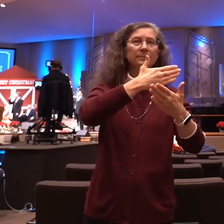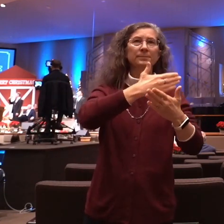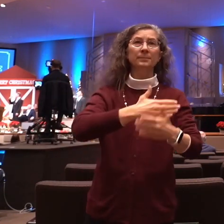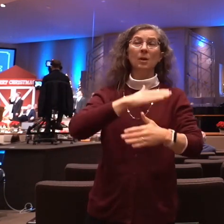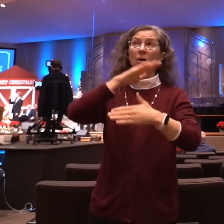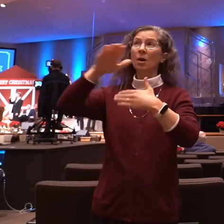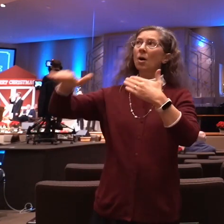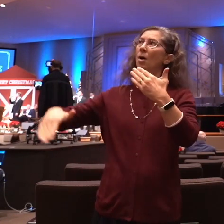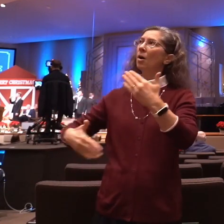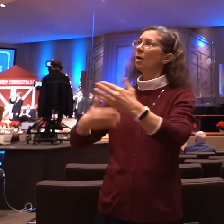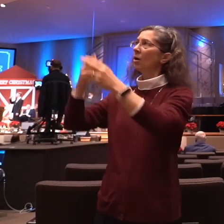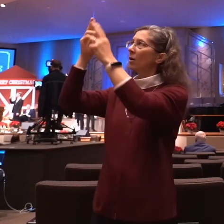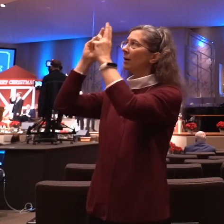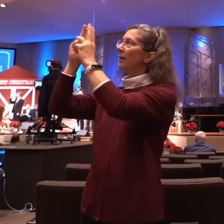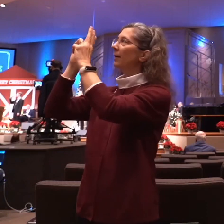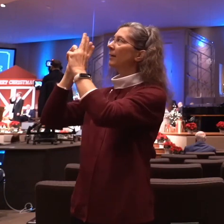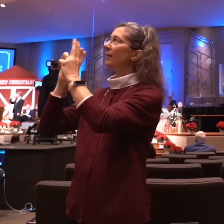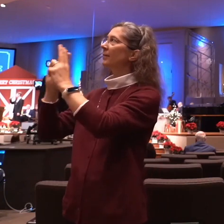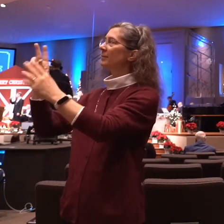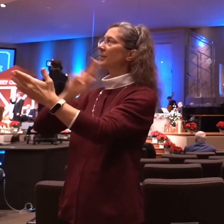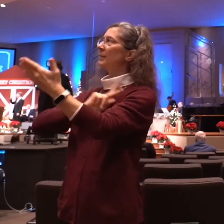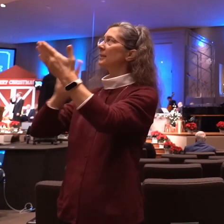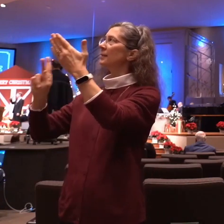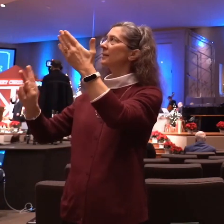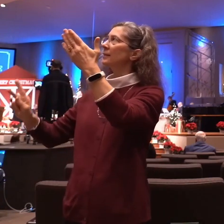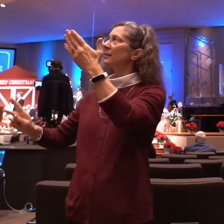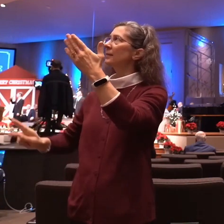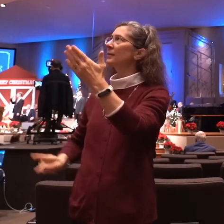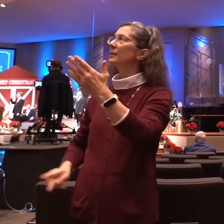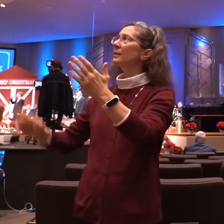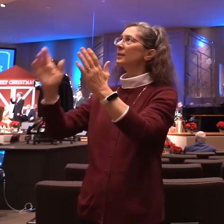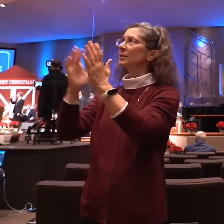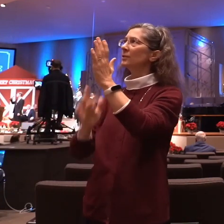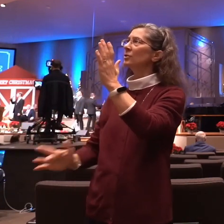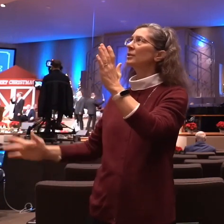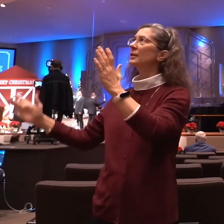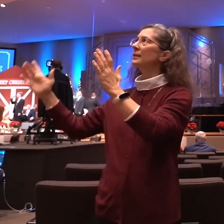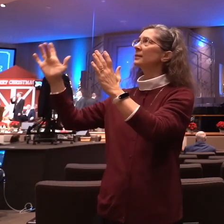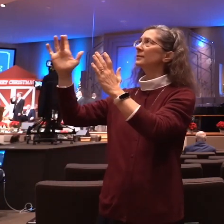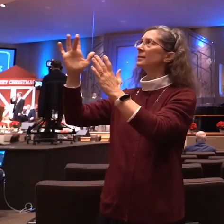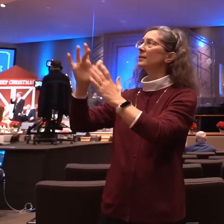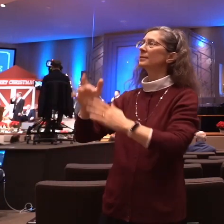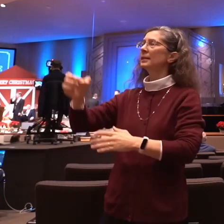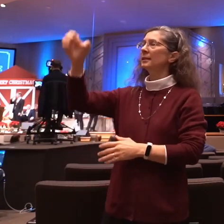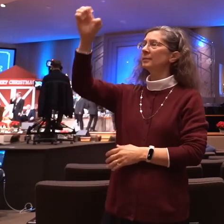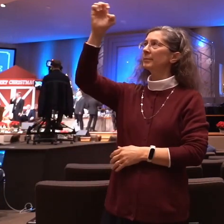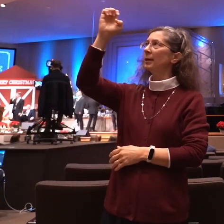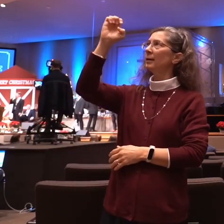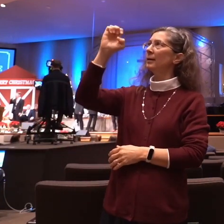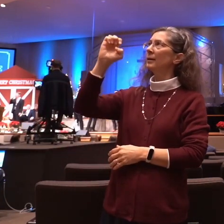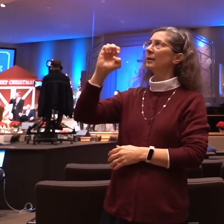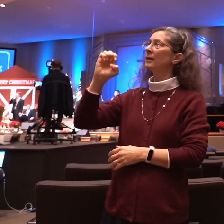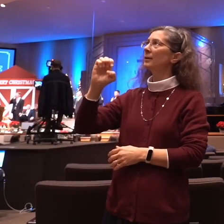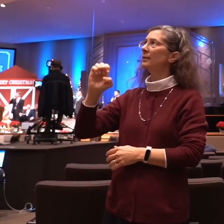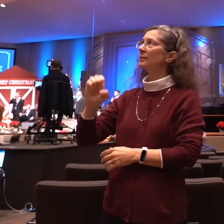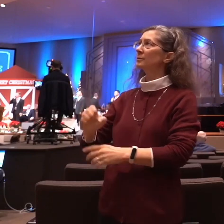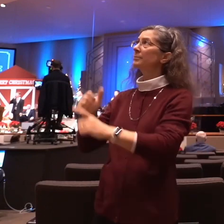hail the King Emmanuel The light of the